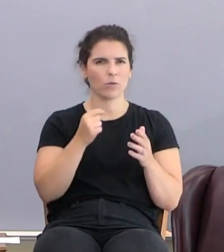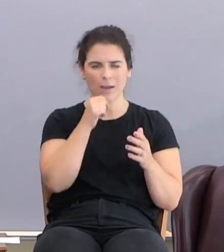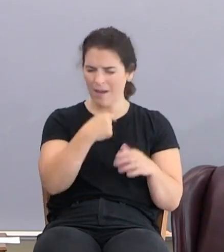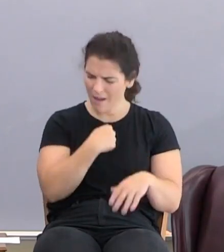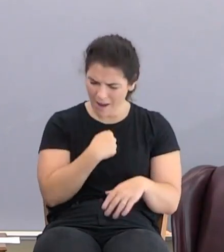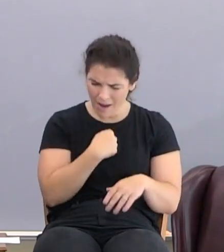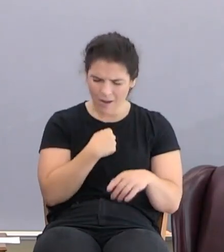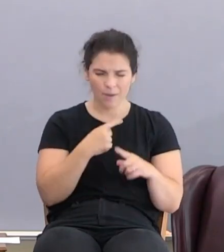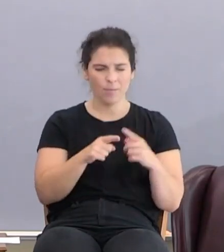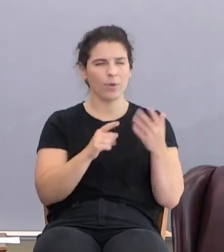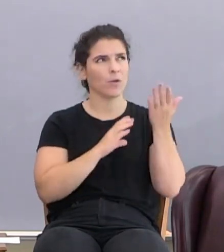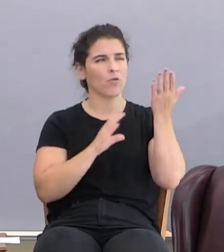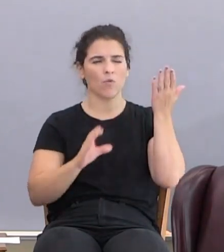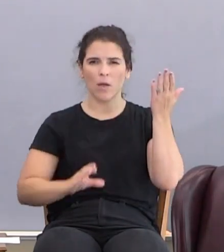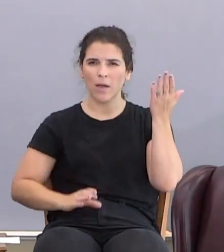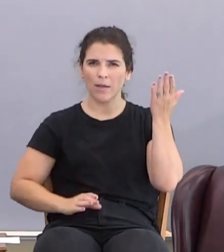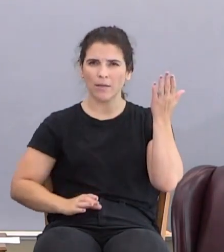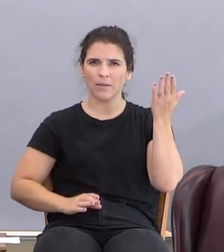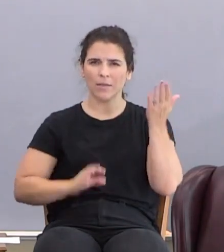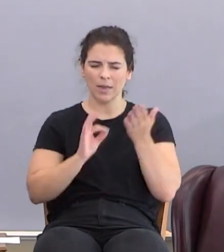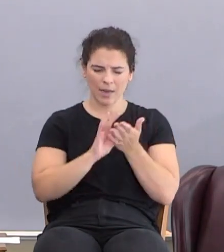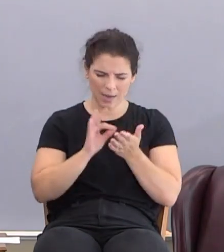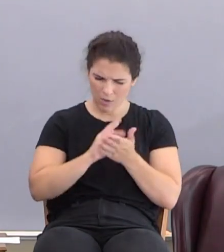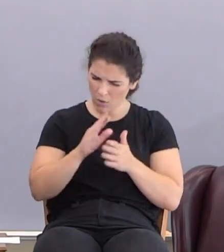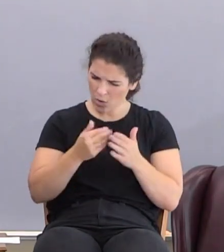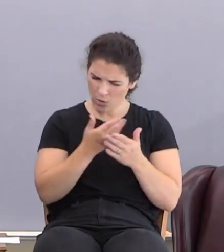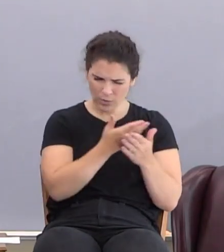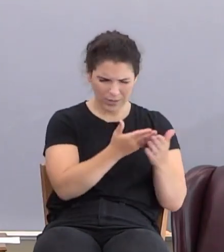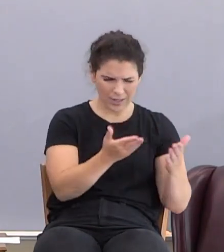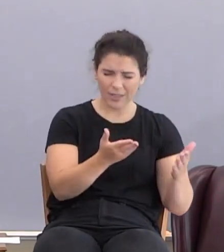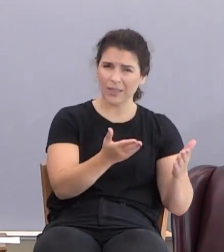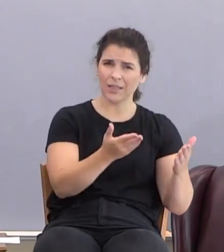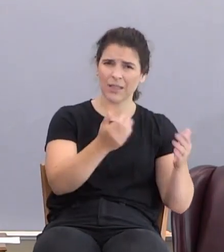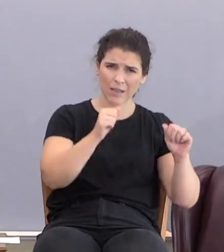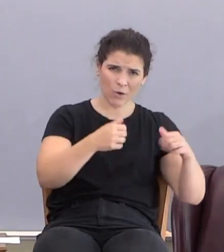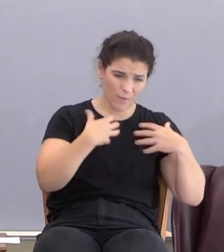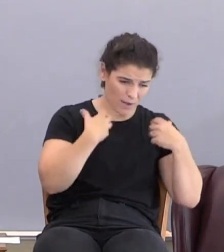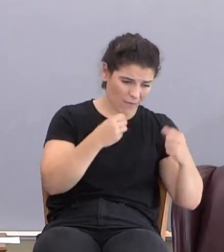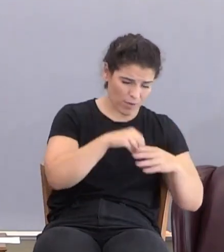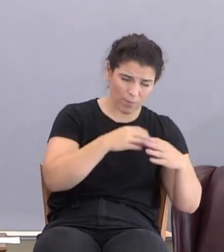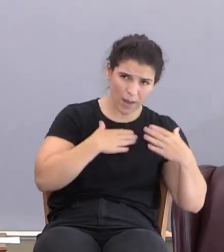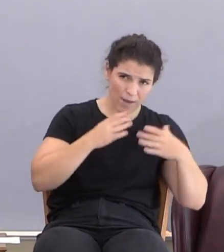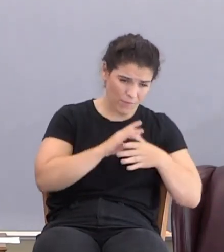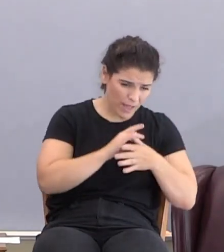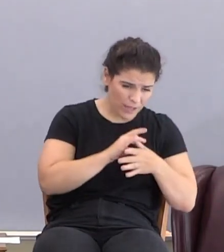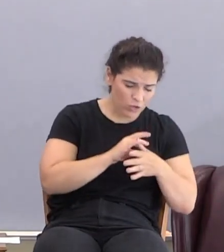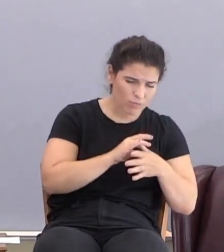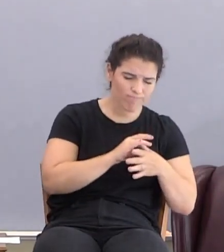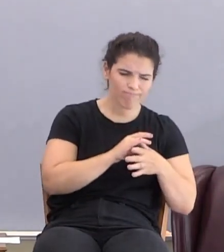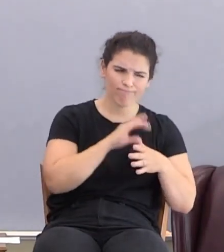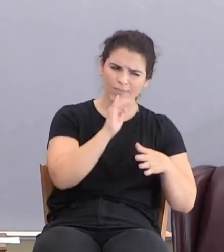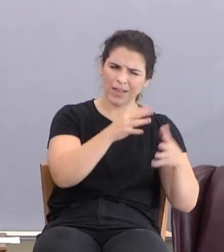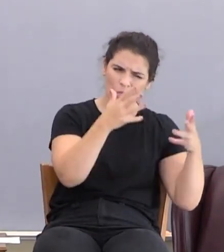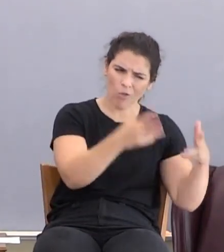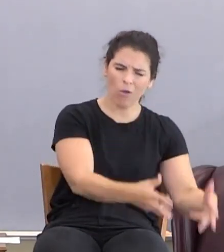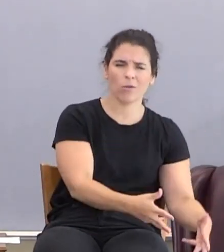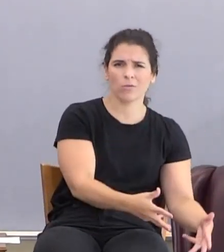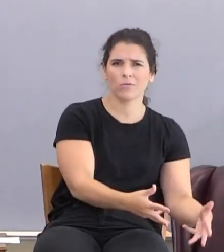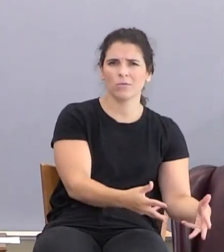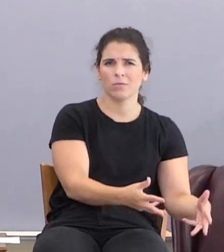I, but Christ. And I count all those things that I could have confidence in my flesh about, loss.